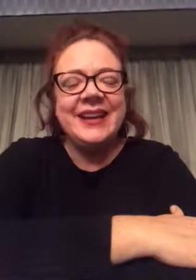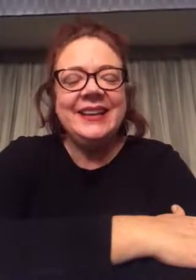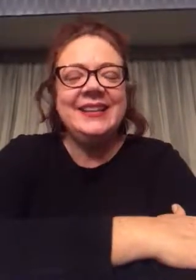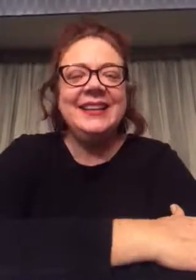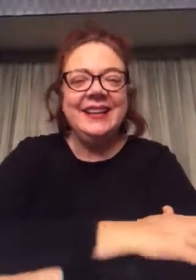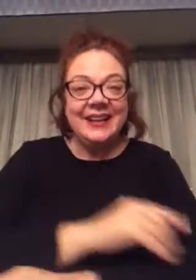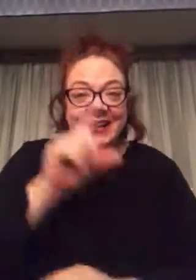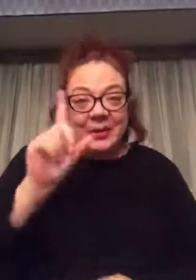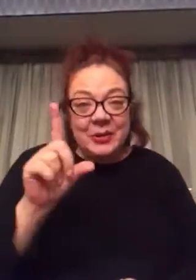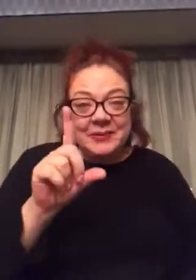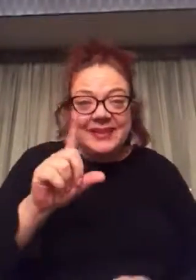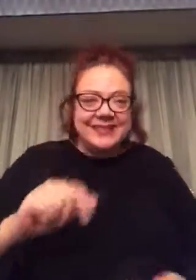okay? Cold please.